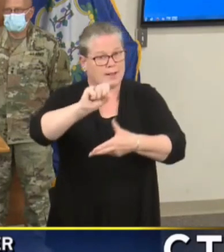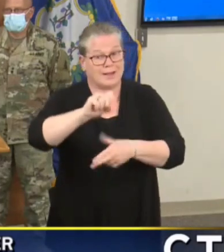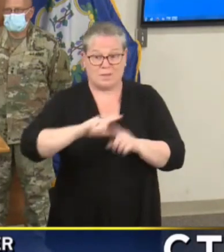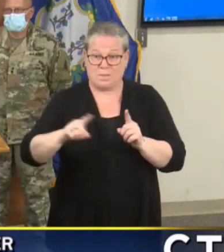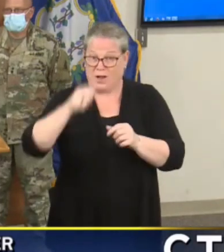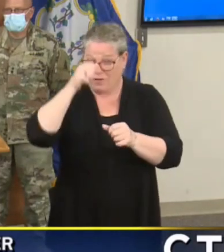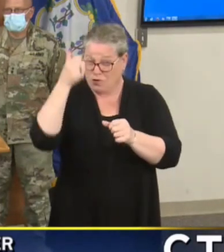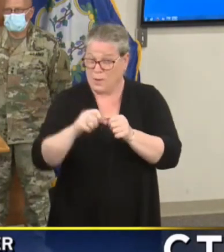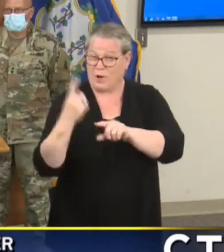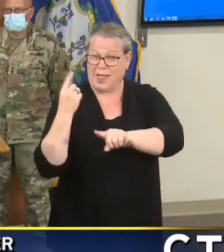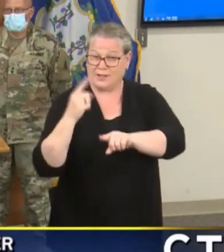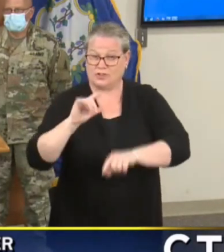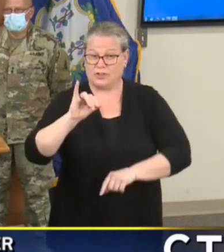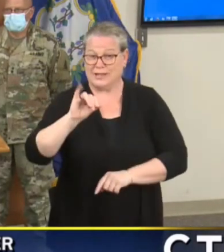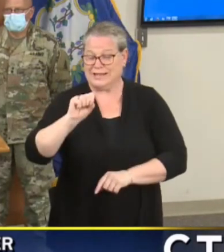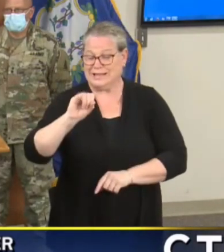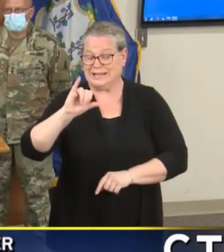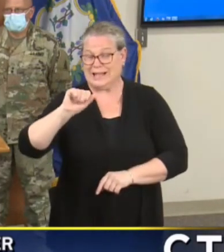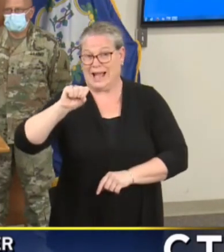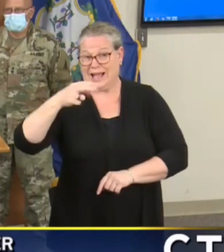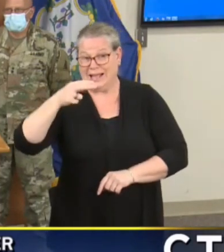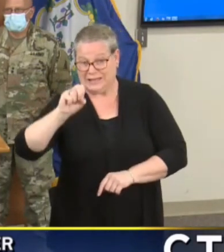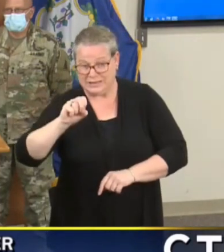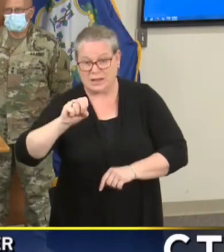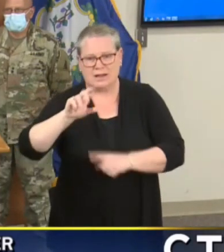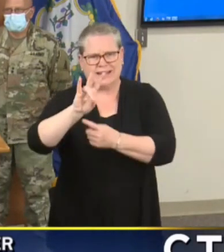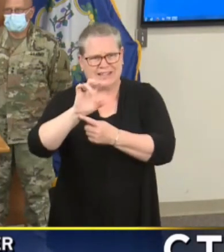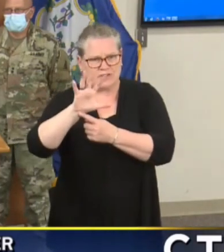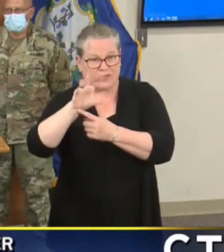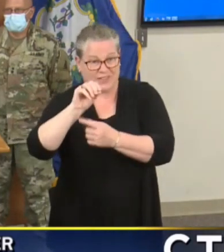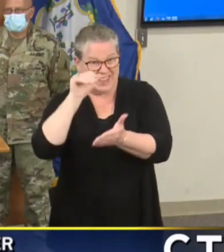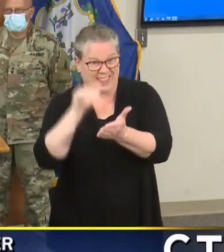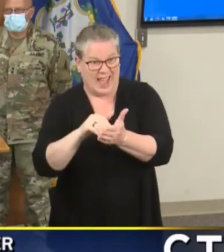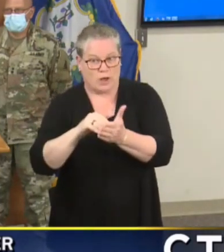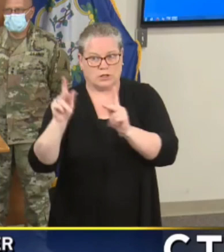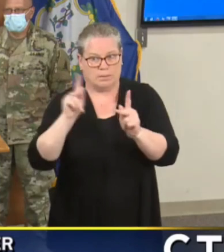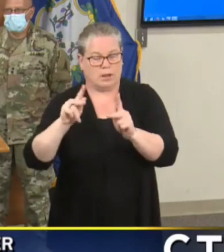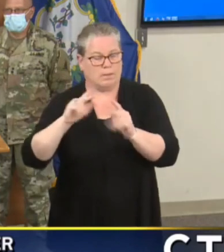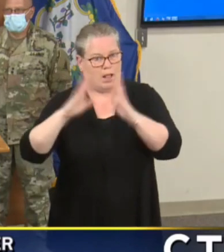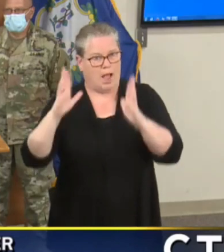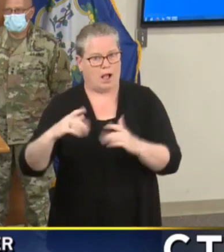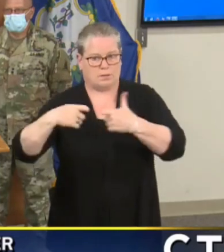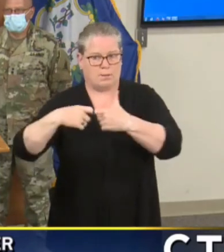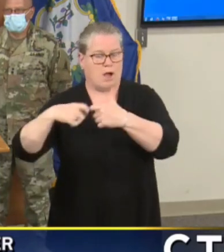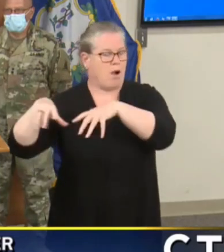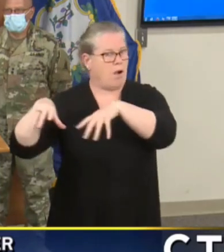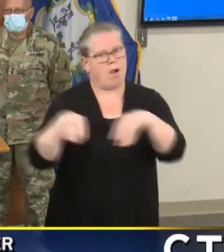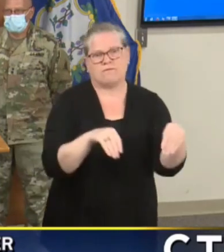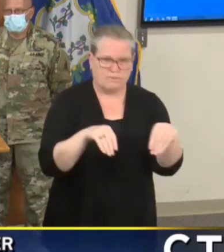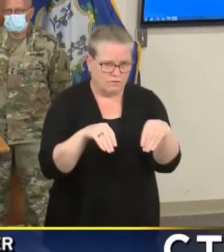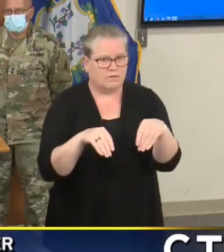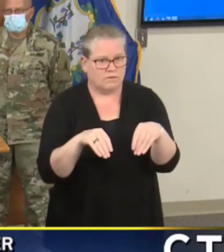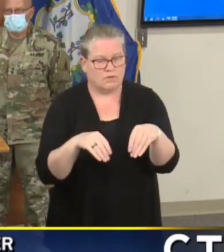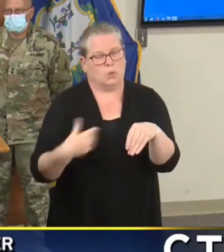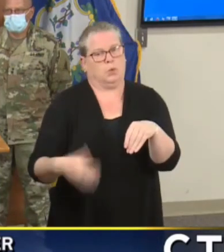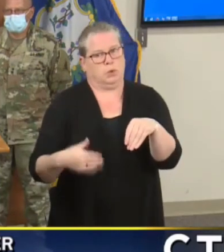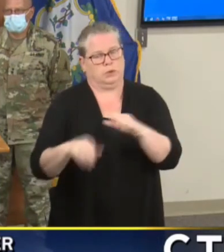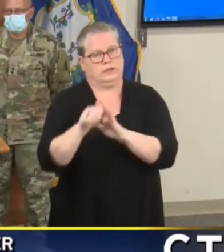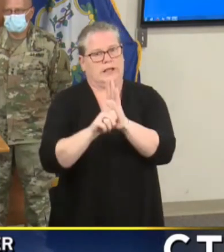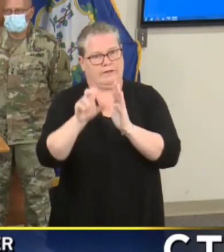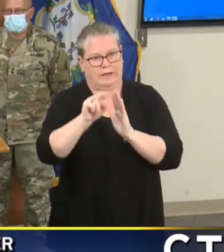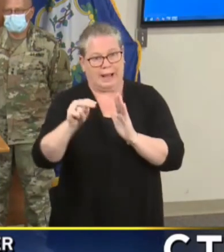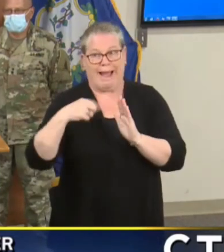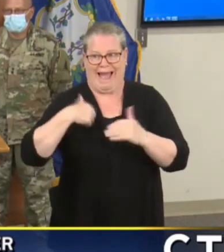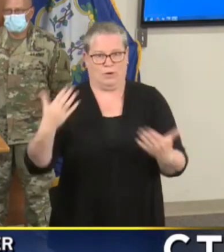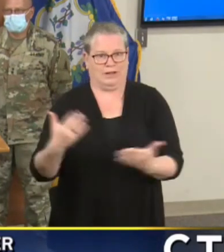Storm East I East last year took out 750,000 power to folks in the state of Connecticut. I was here for that